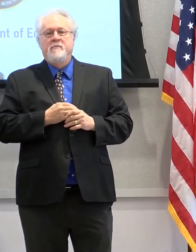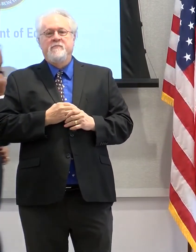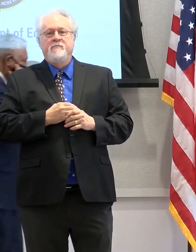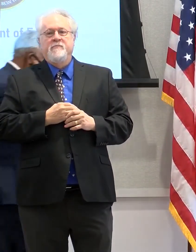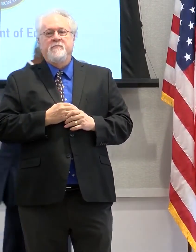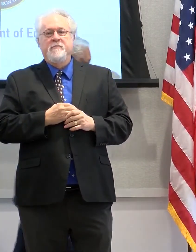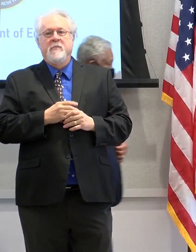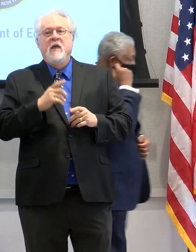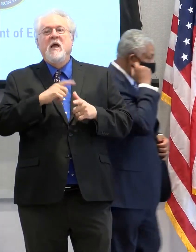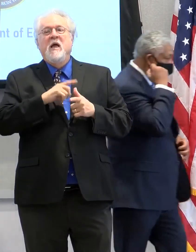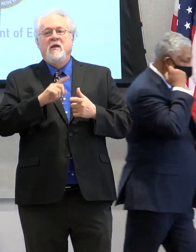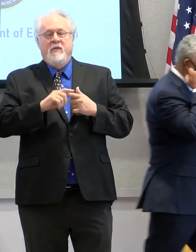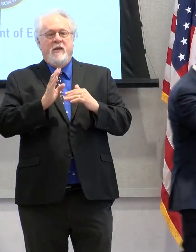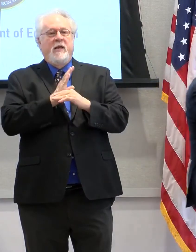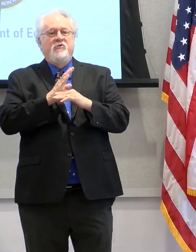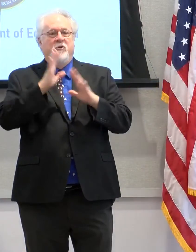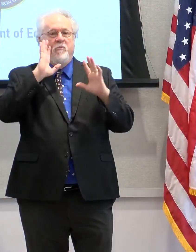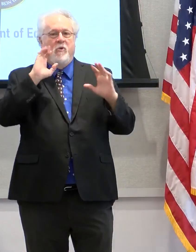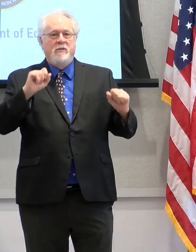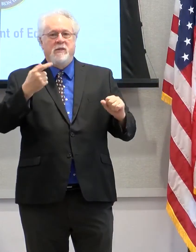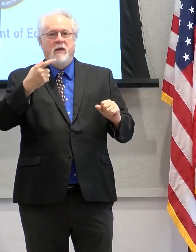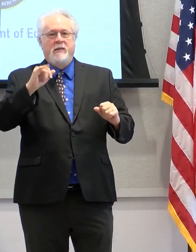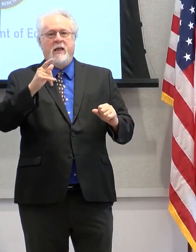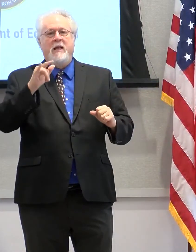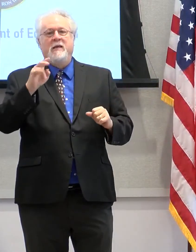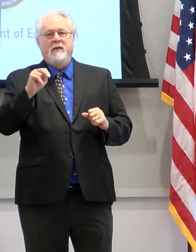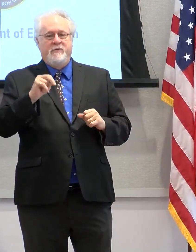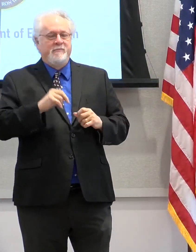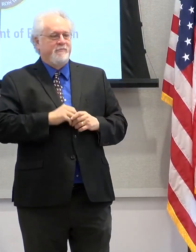Then enter President Galligan,